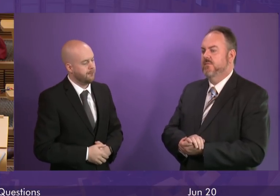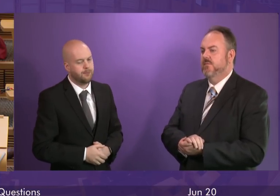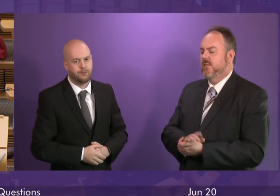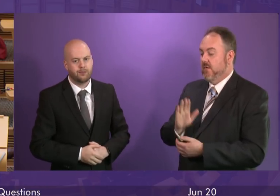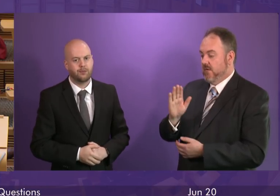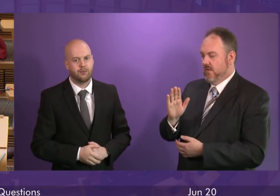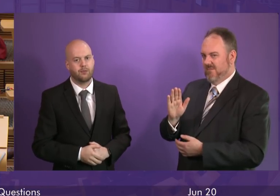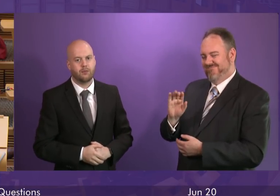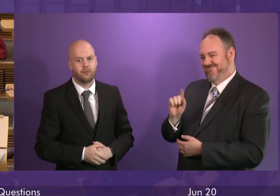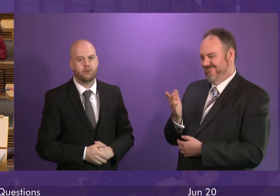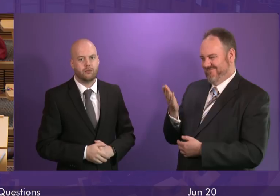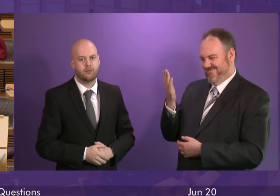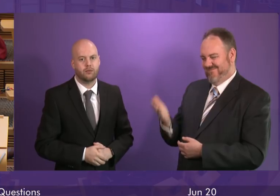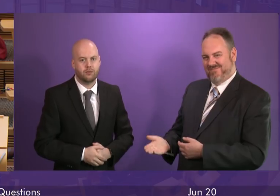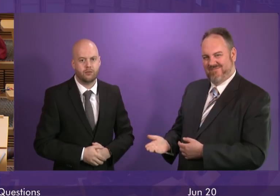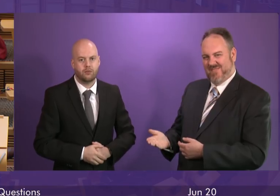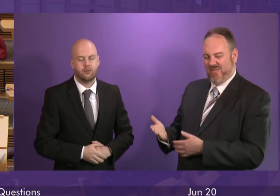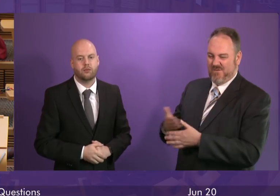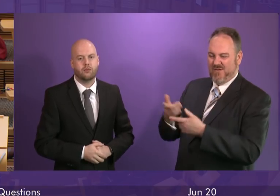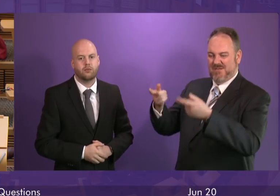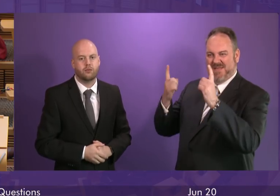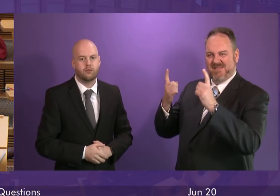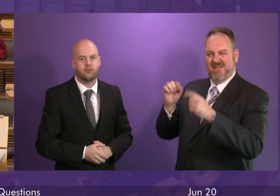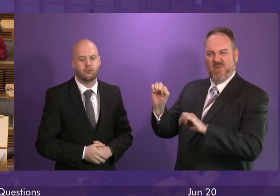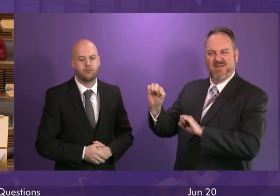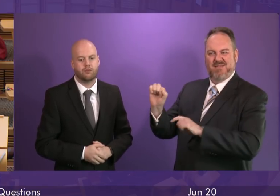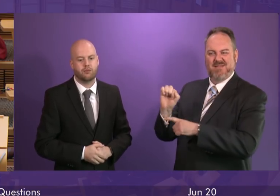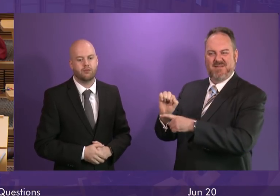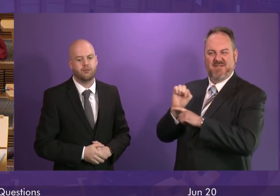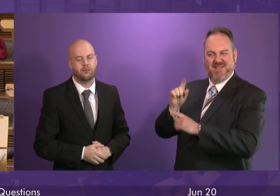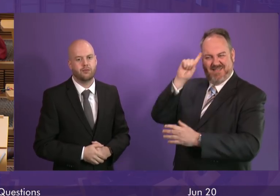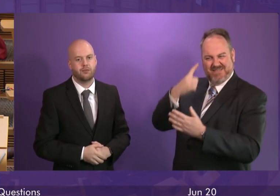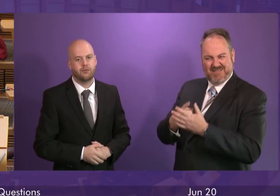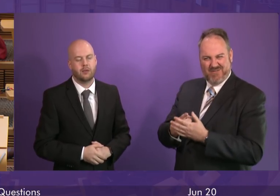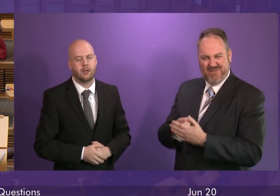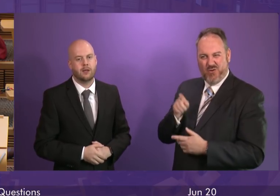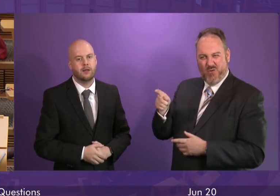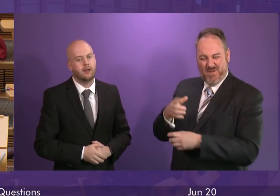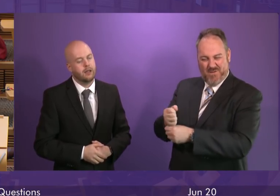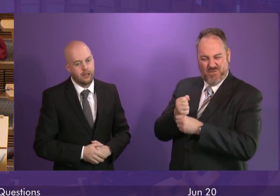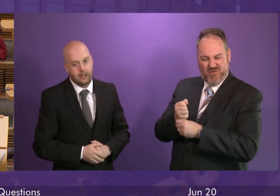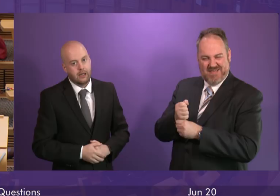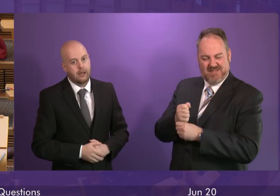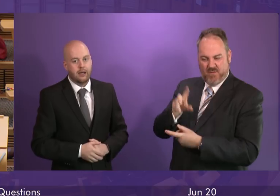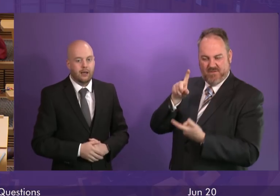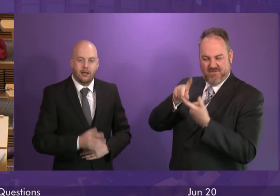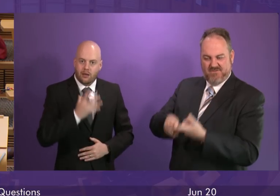The First Minister is defending her government's decision to freeze this fund over which they have got responsibility.